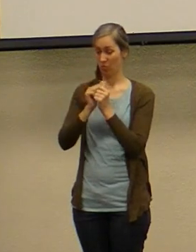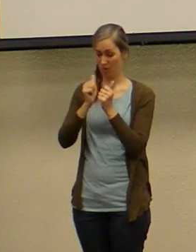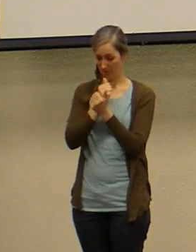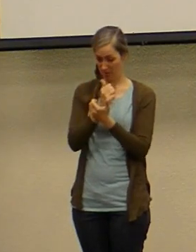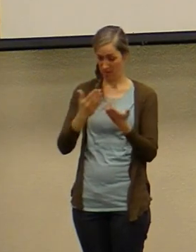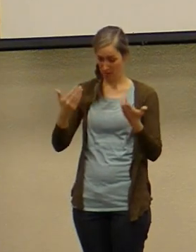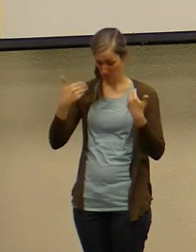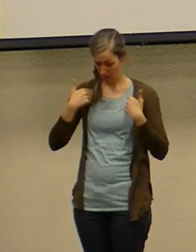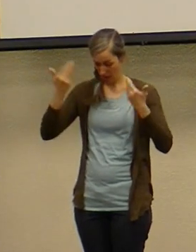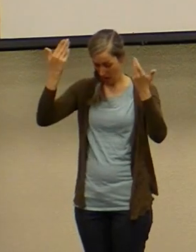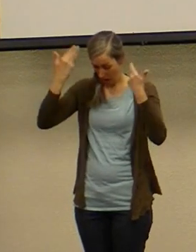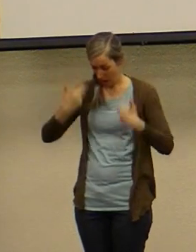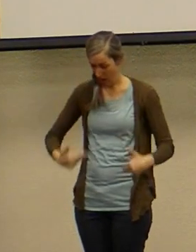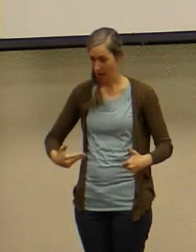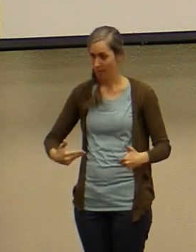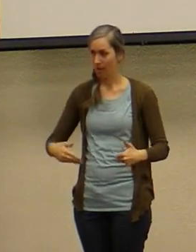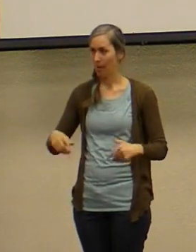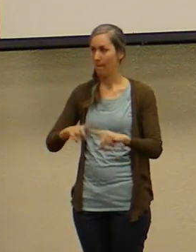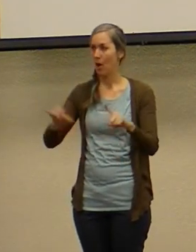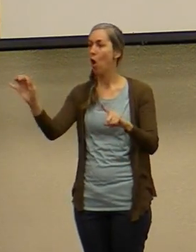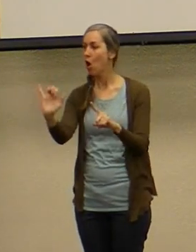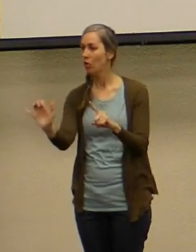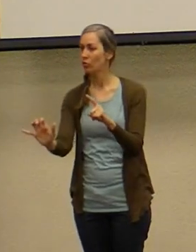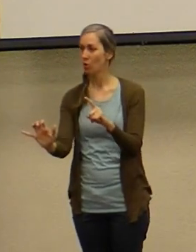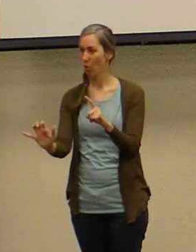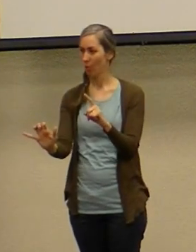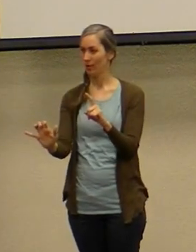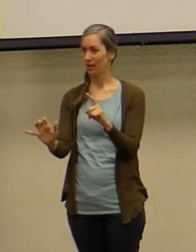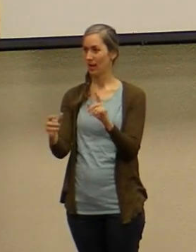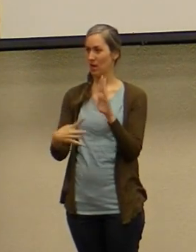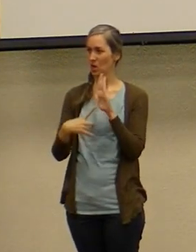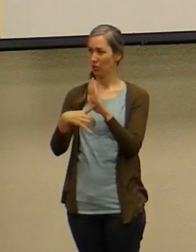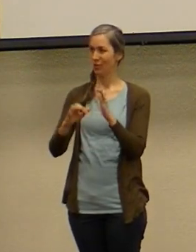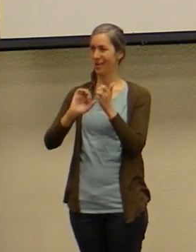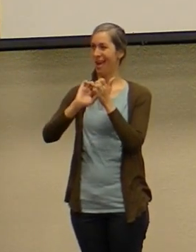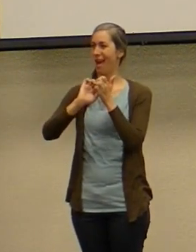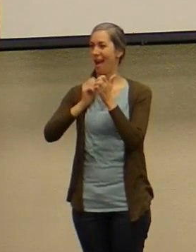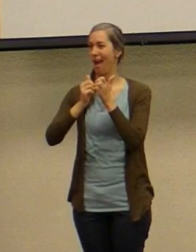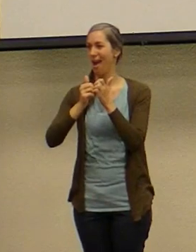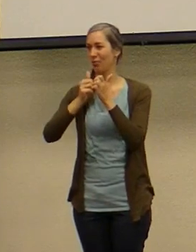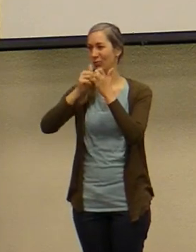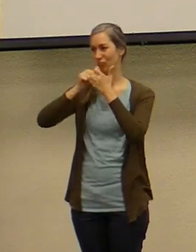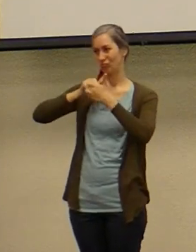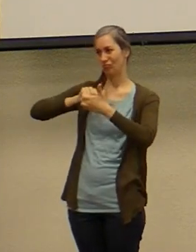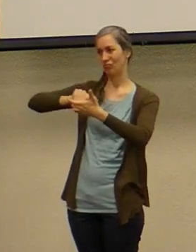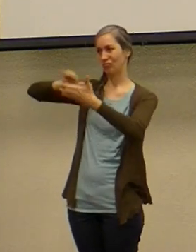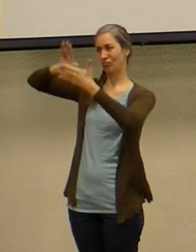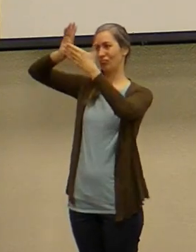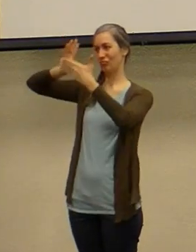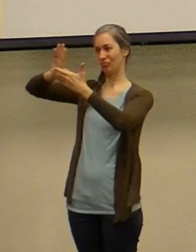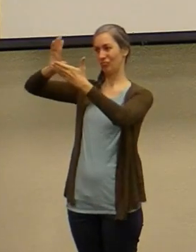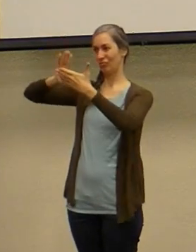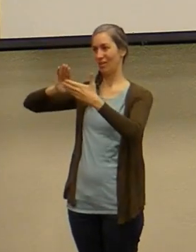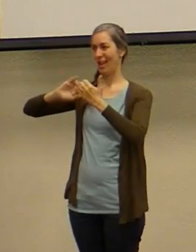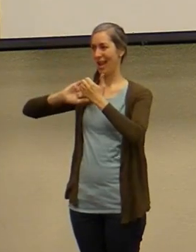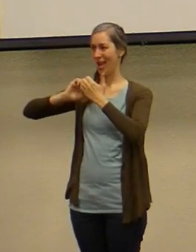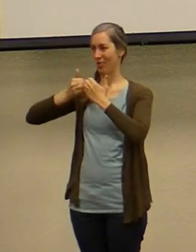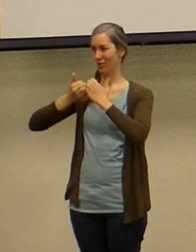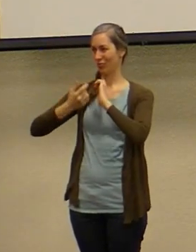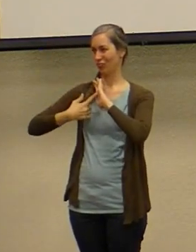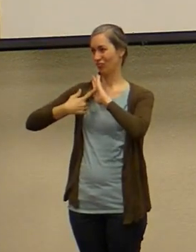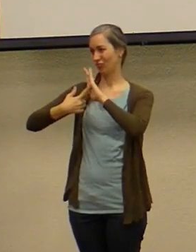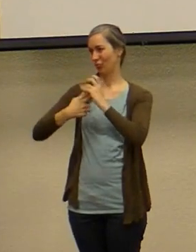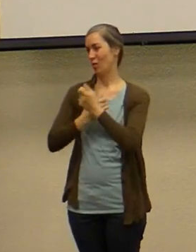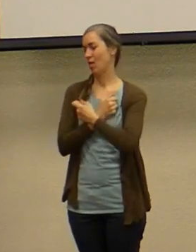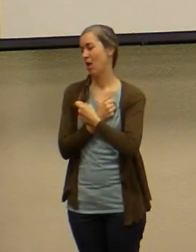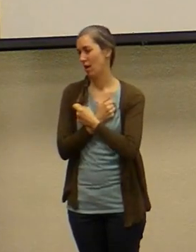and it's a right message but even more so it gives us a framework for how to engage actively with that love your